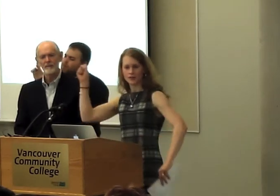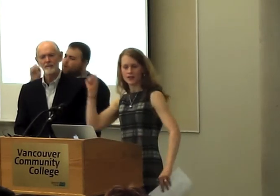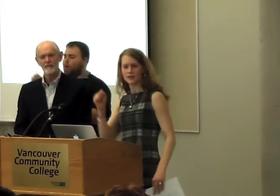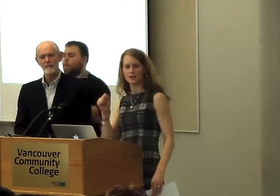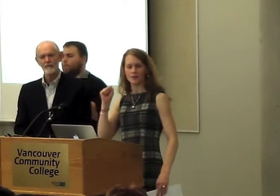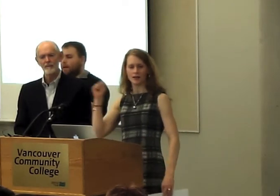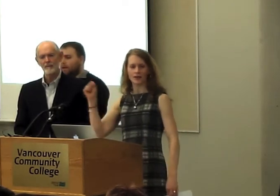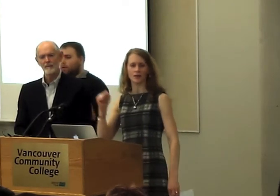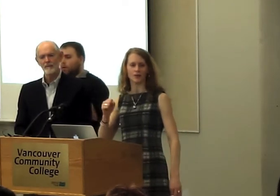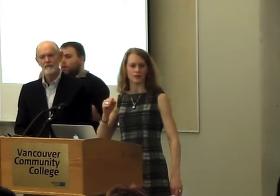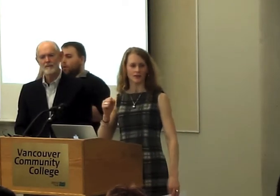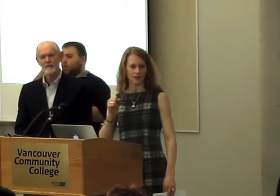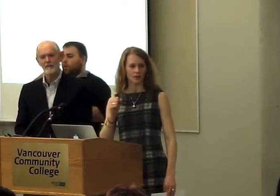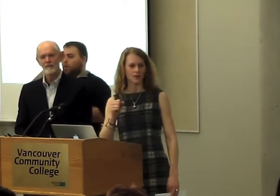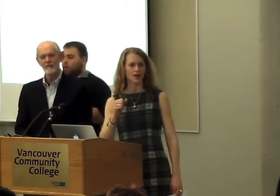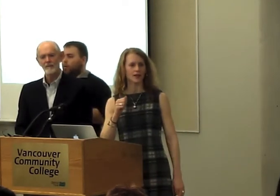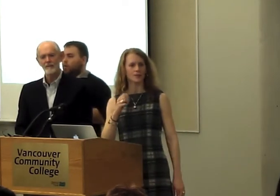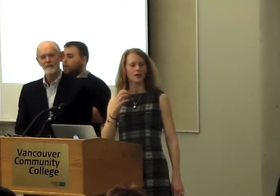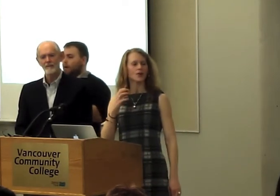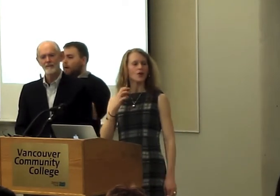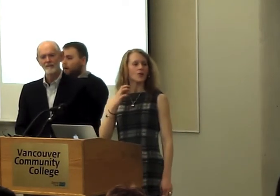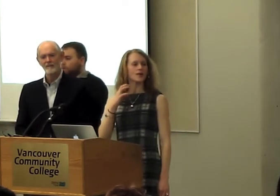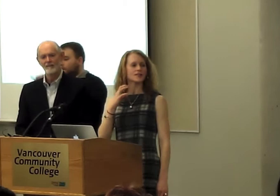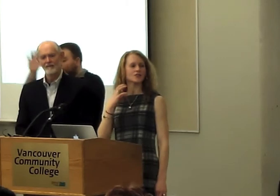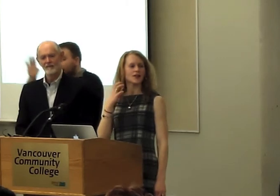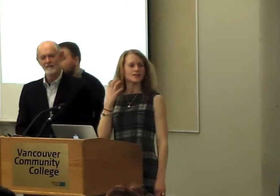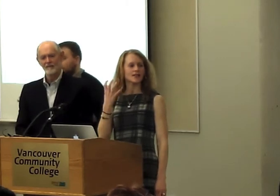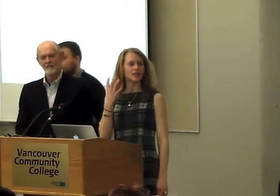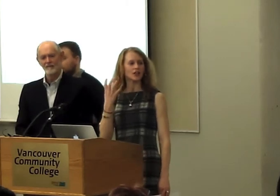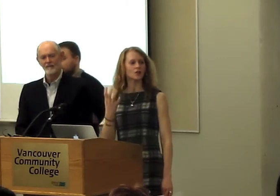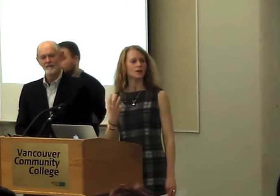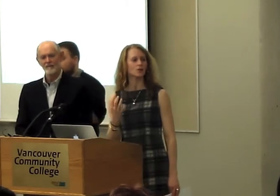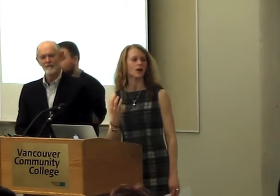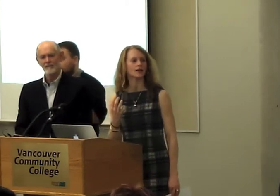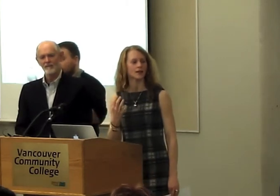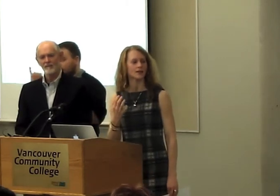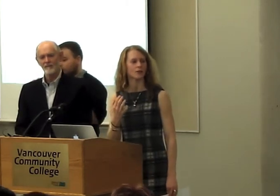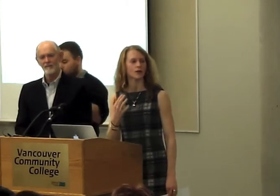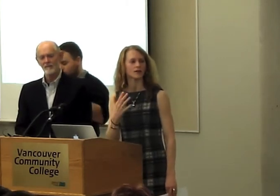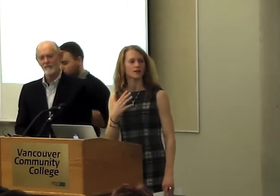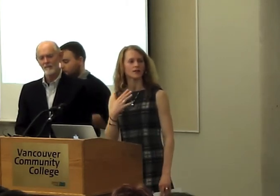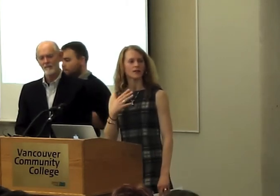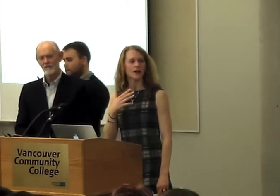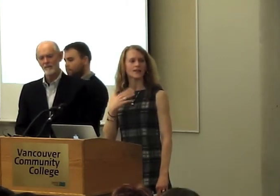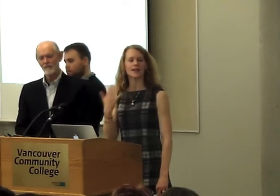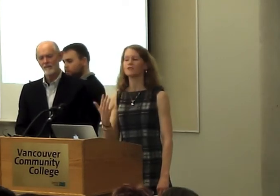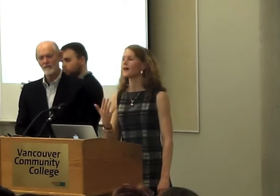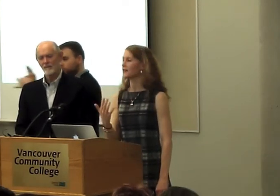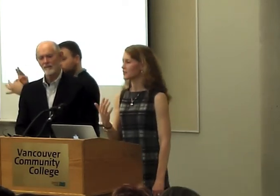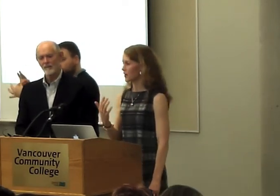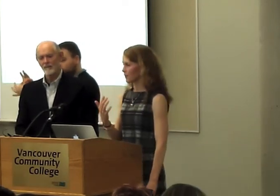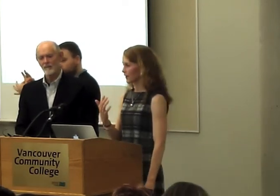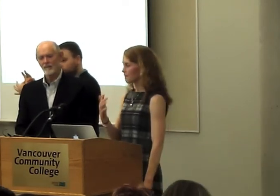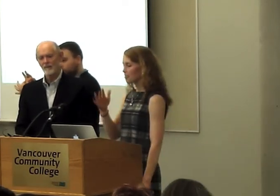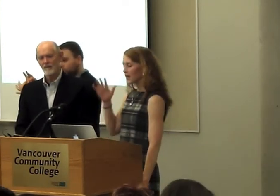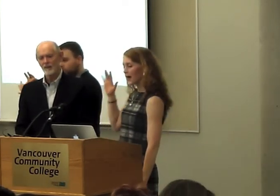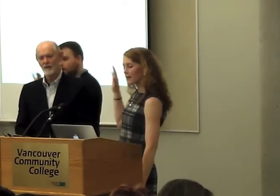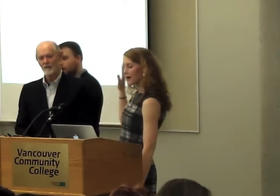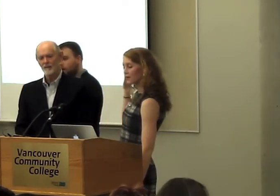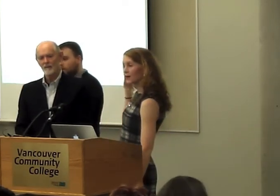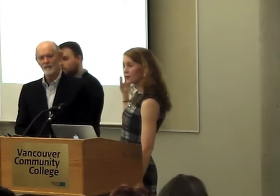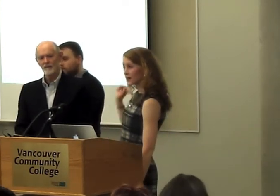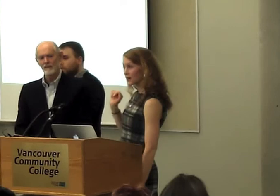not emphasizing the male hero here. We're talking about what is a transcendent human quality that one could identify in the topic.